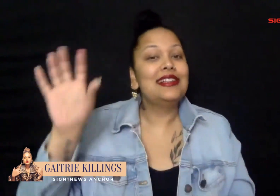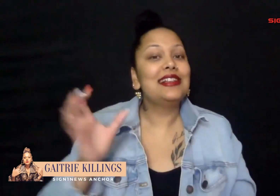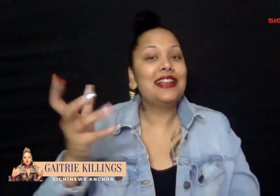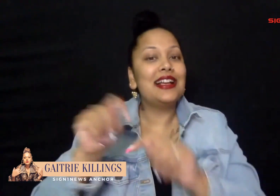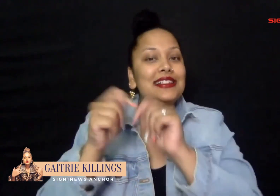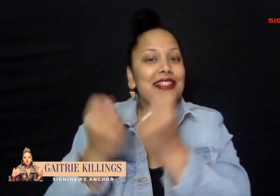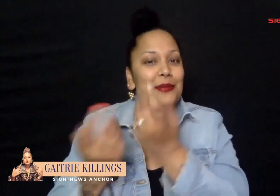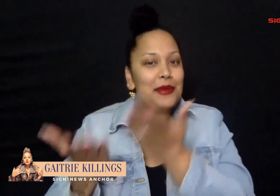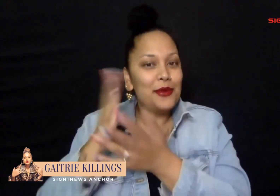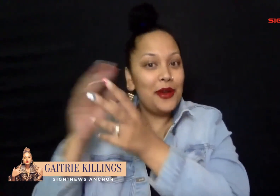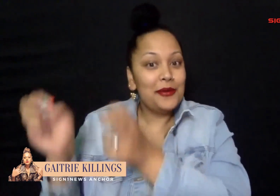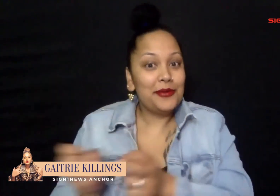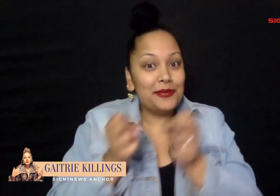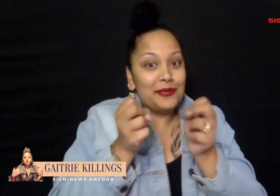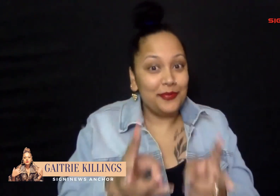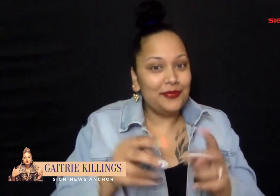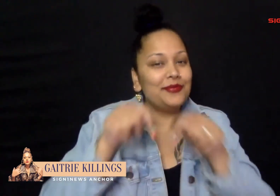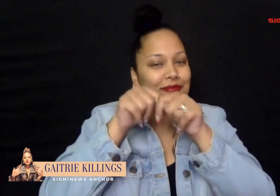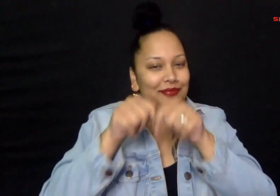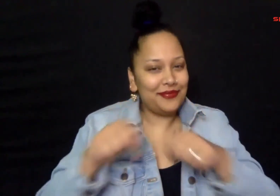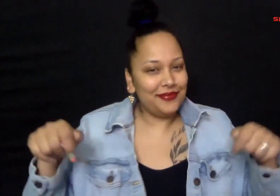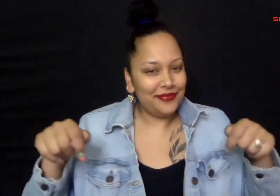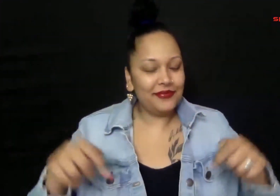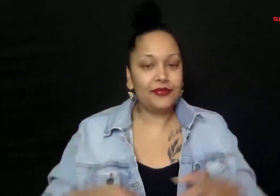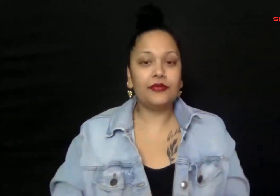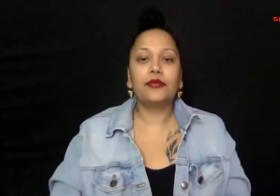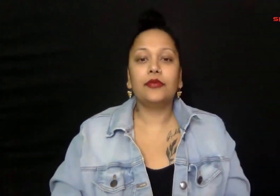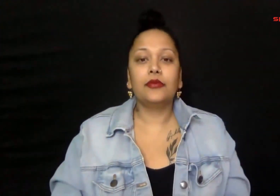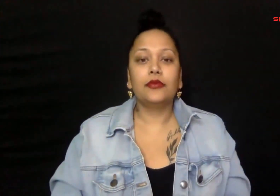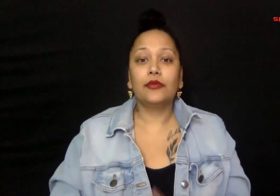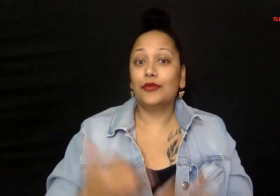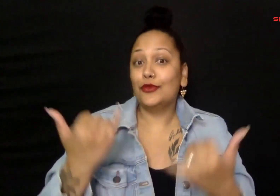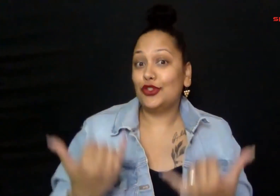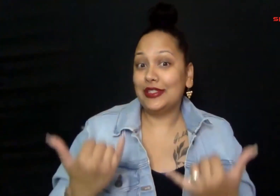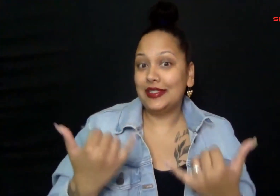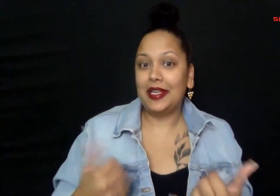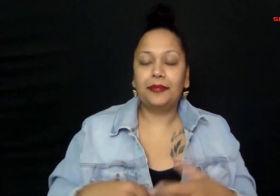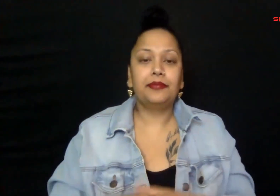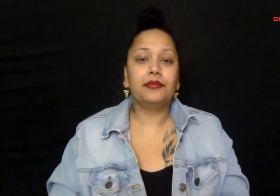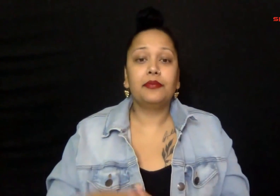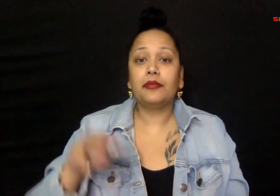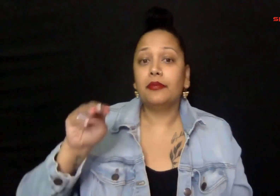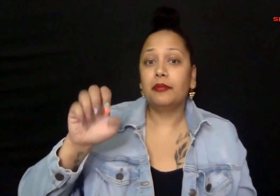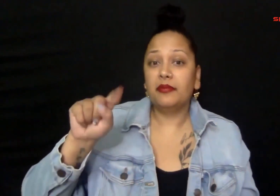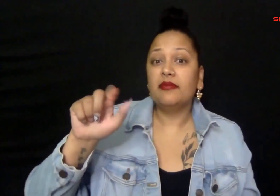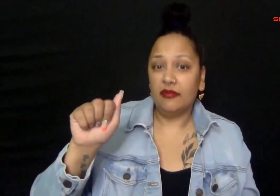it at the bottom of the screen here's what's happening today